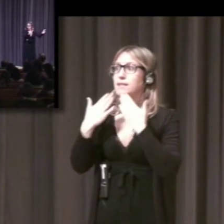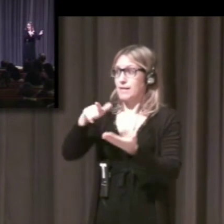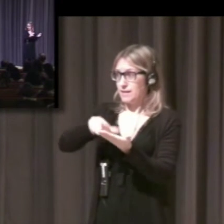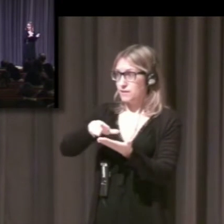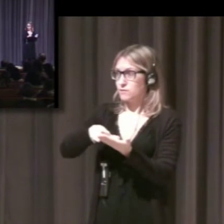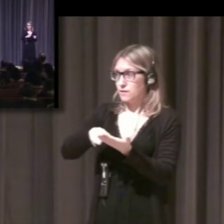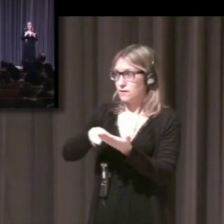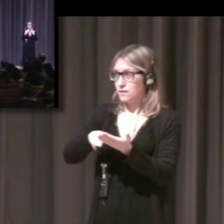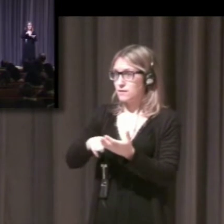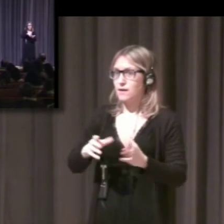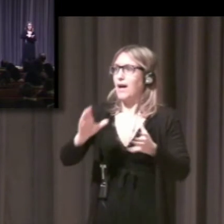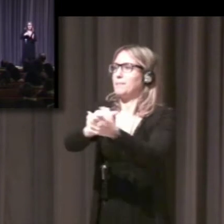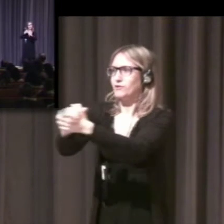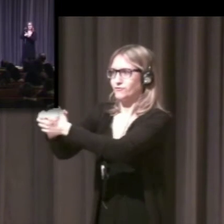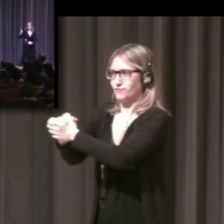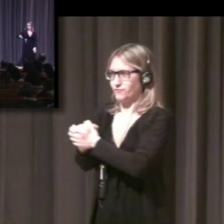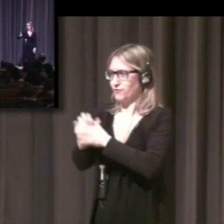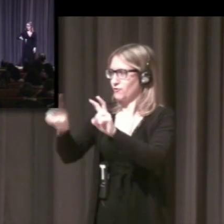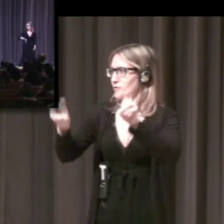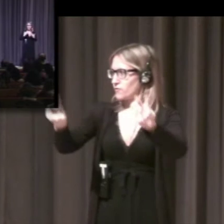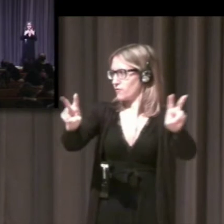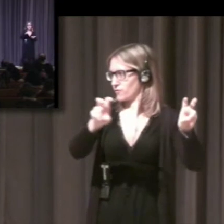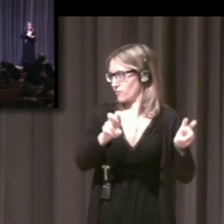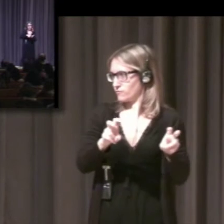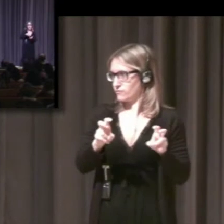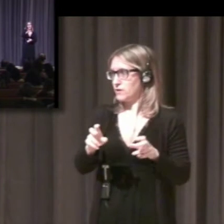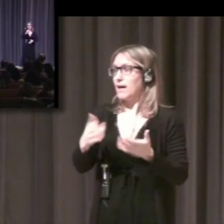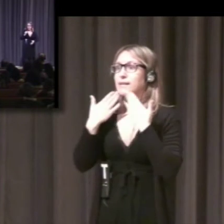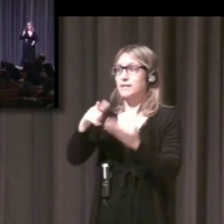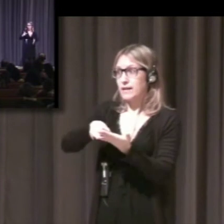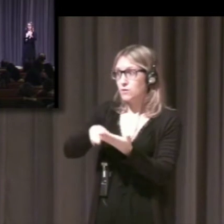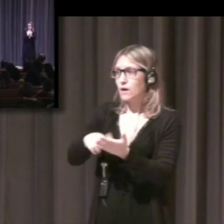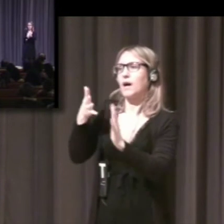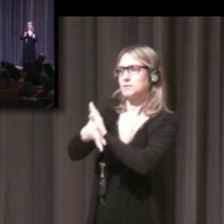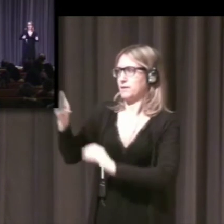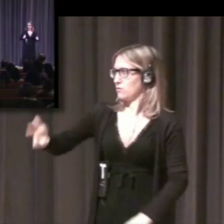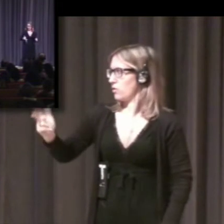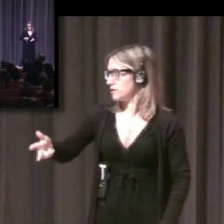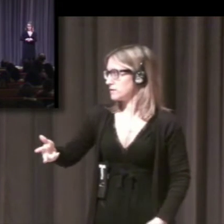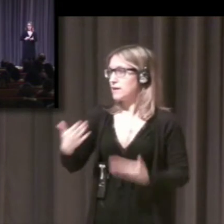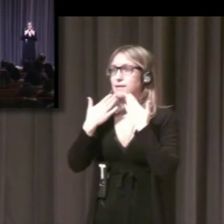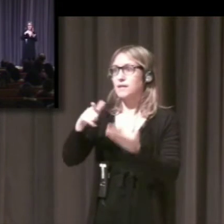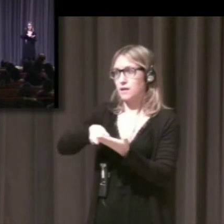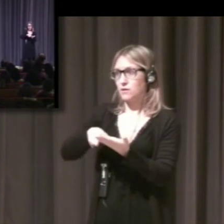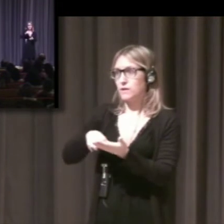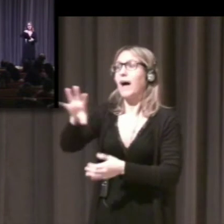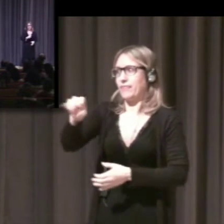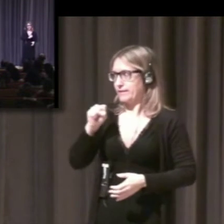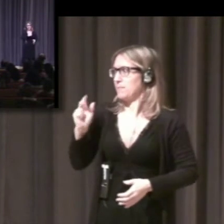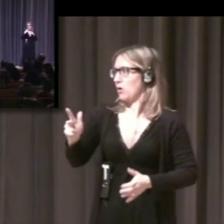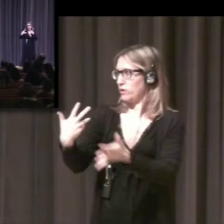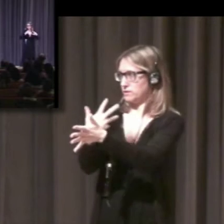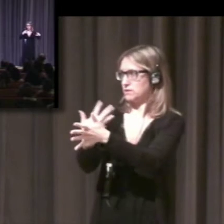and how you catch jokes. And language is how you fall in love. These things are